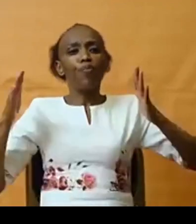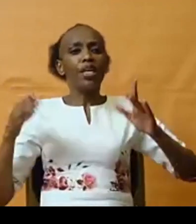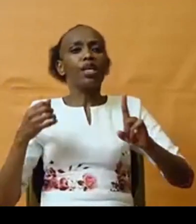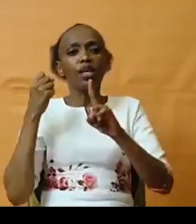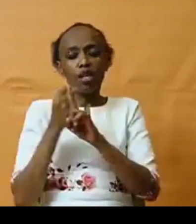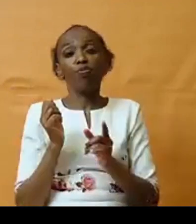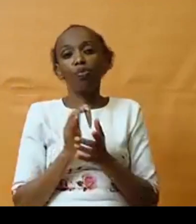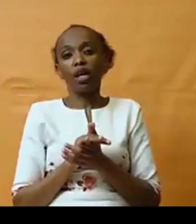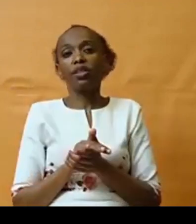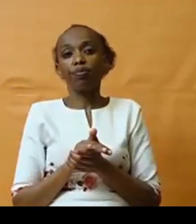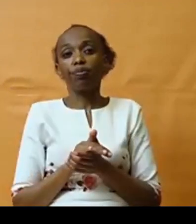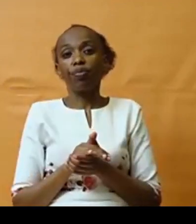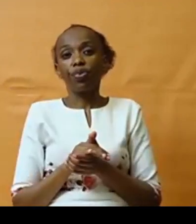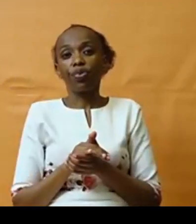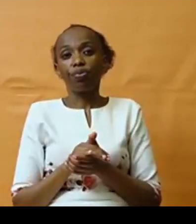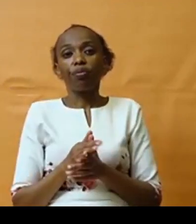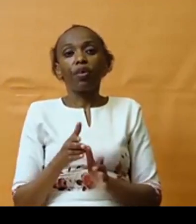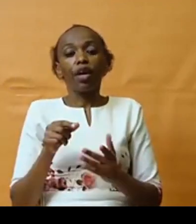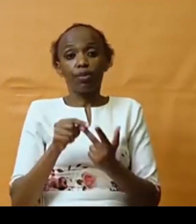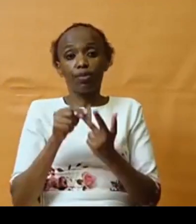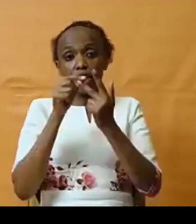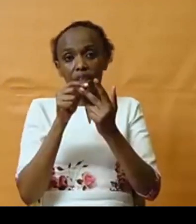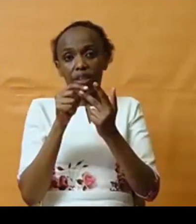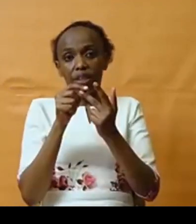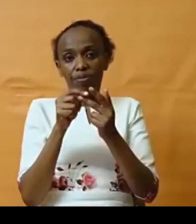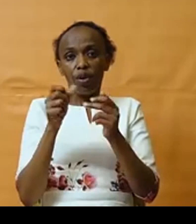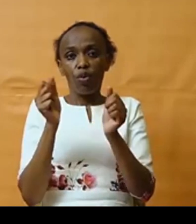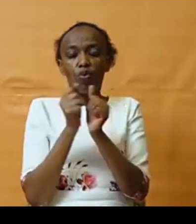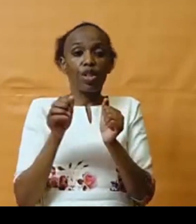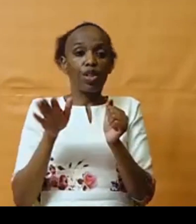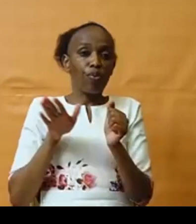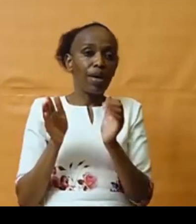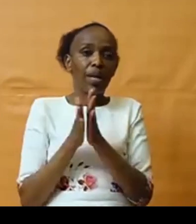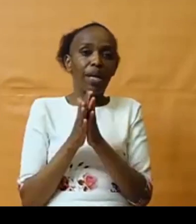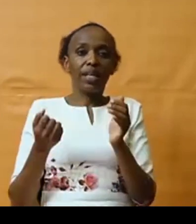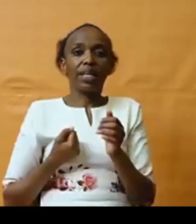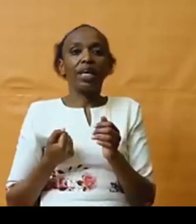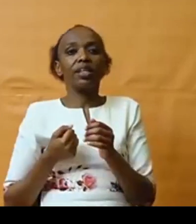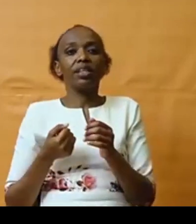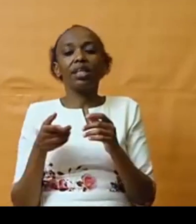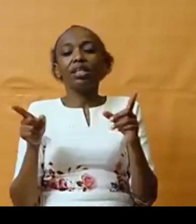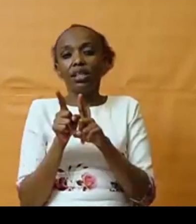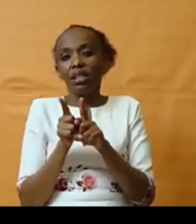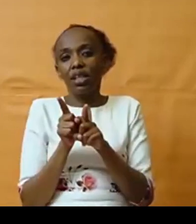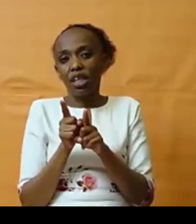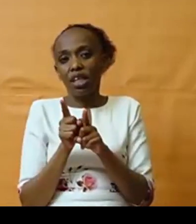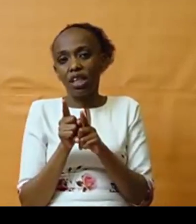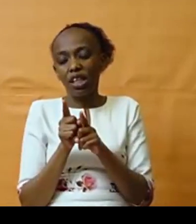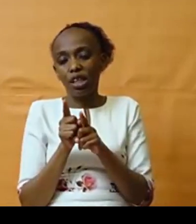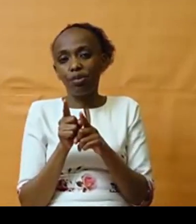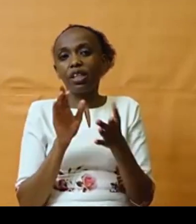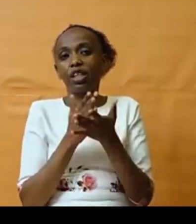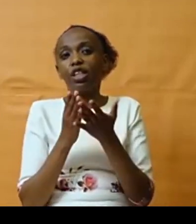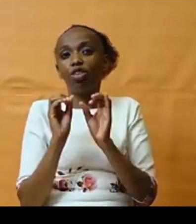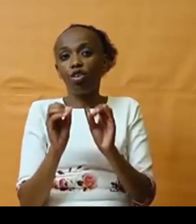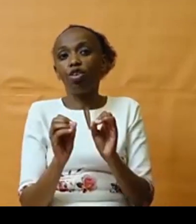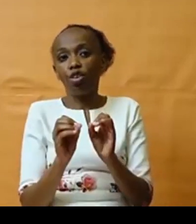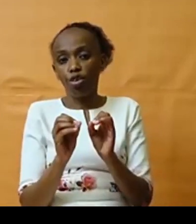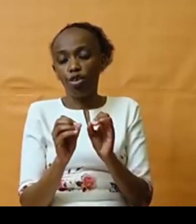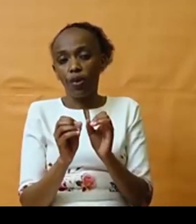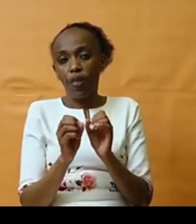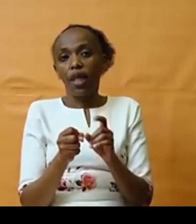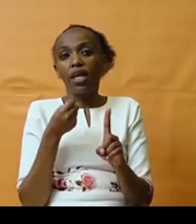particularly to women and girls, and it has a disproportionate impact as well.